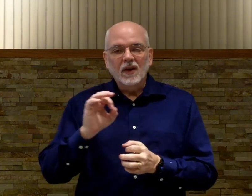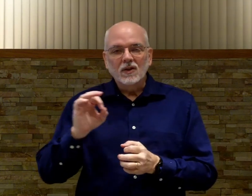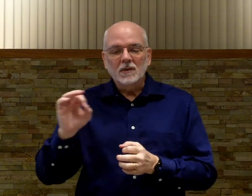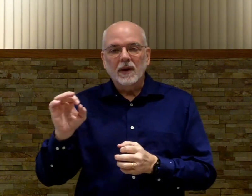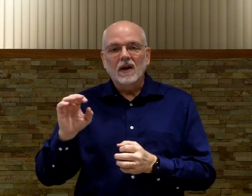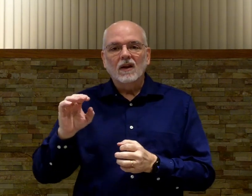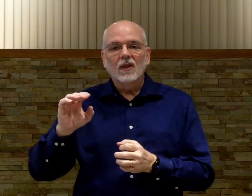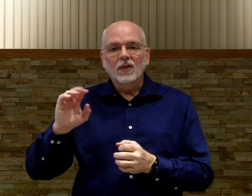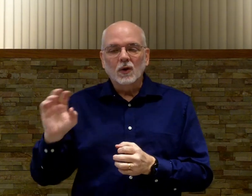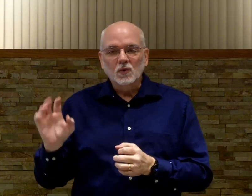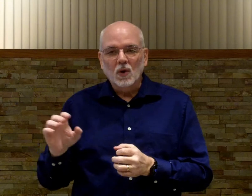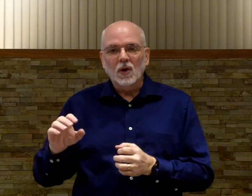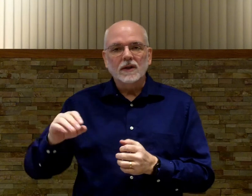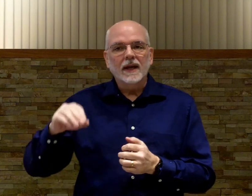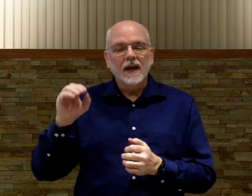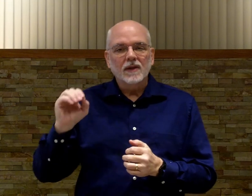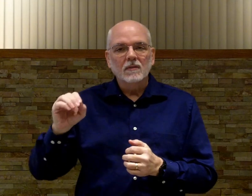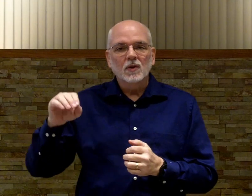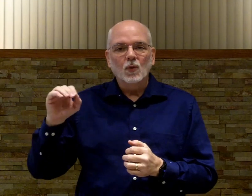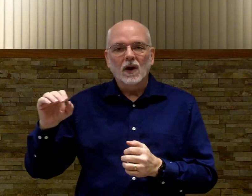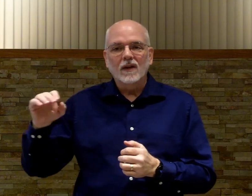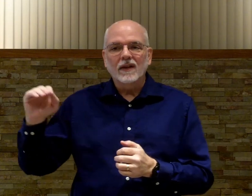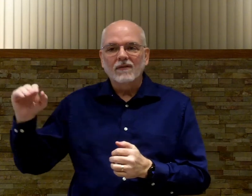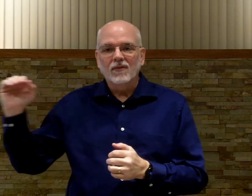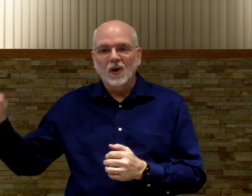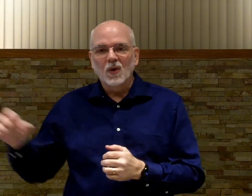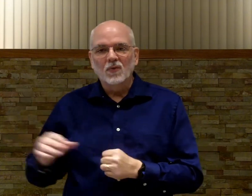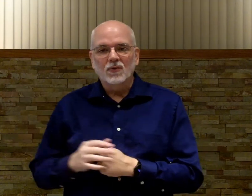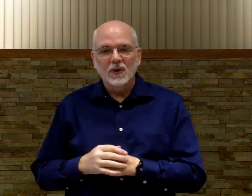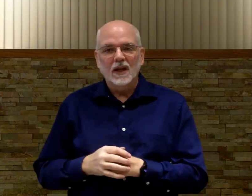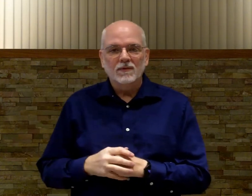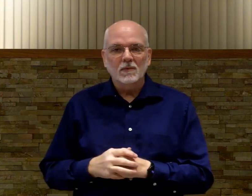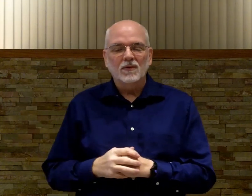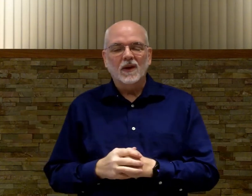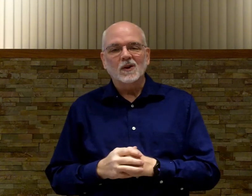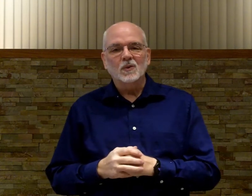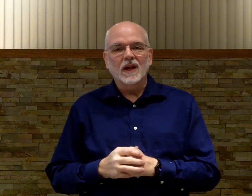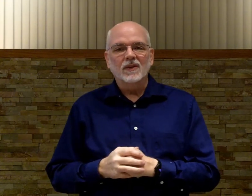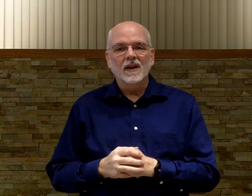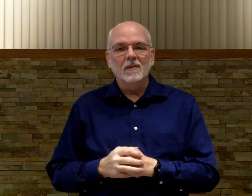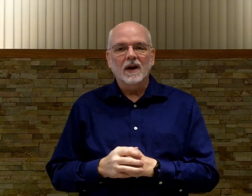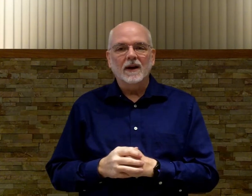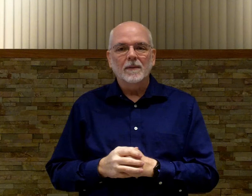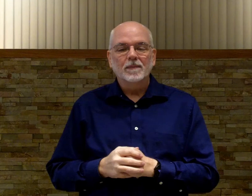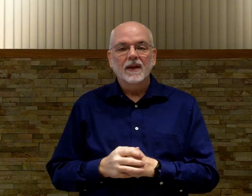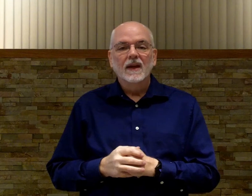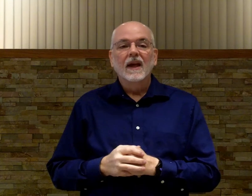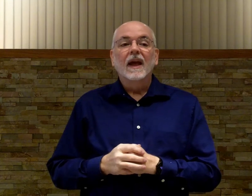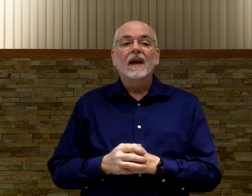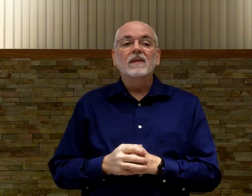Fingerspell those words and get them to where they flow freely from your fingers without thinking about it. And